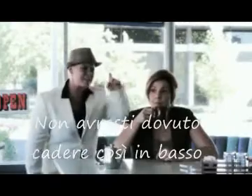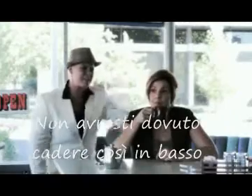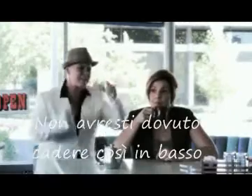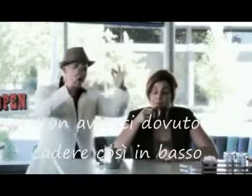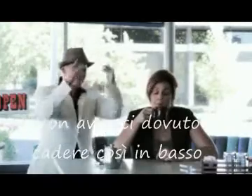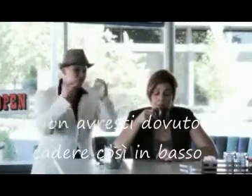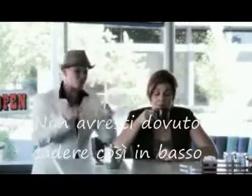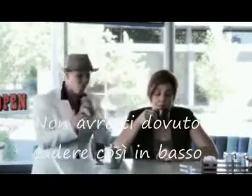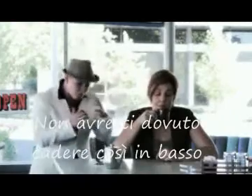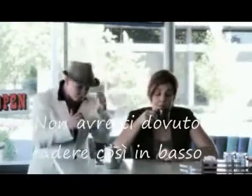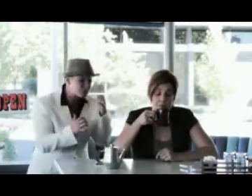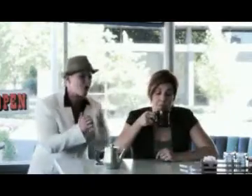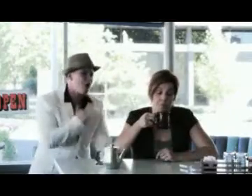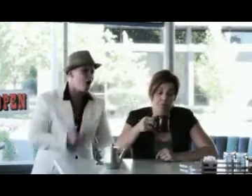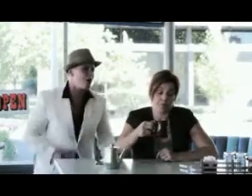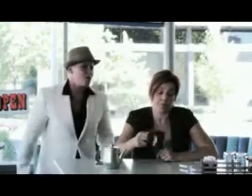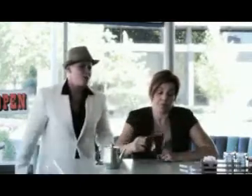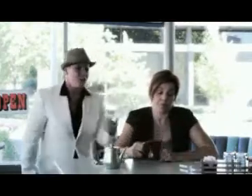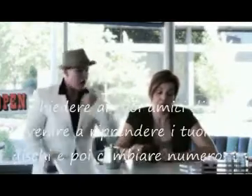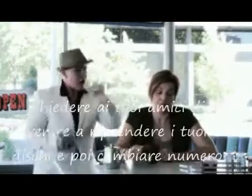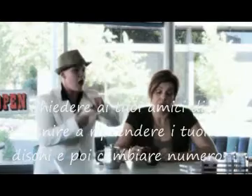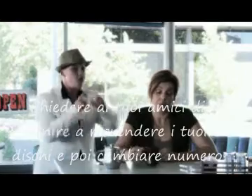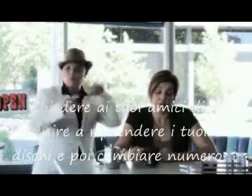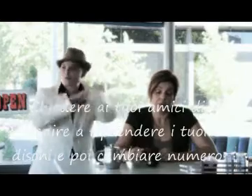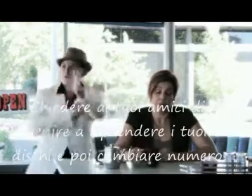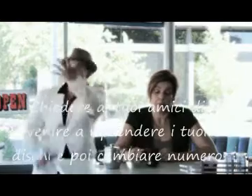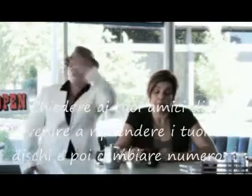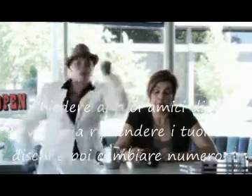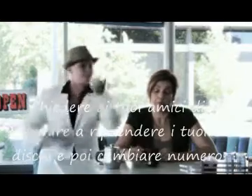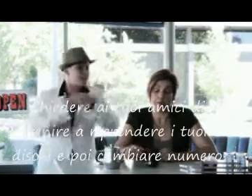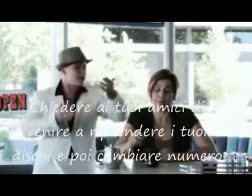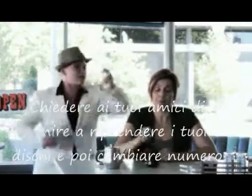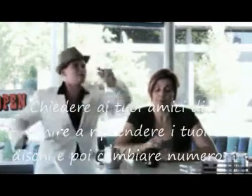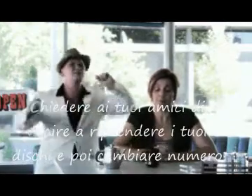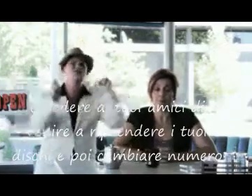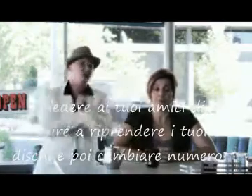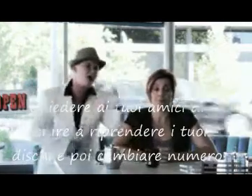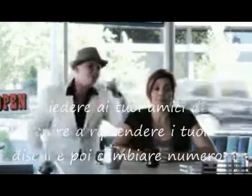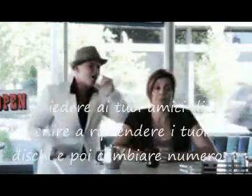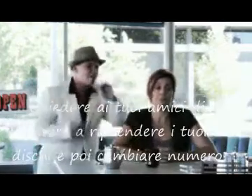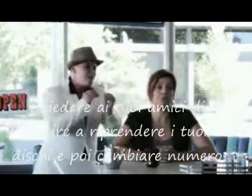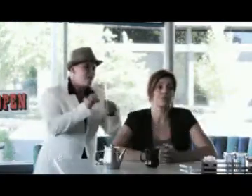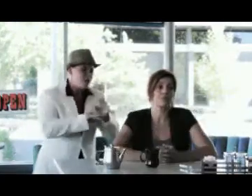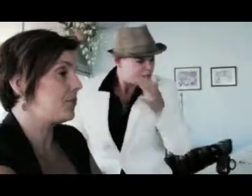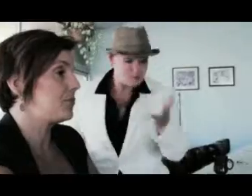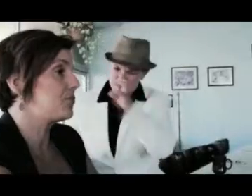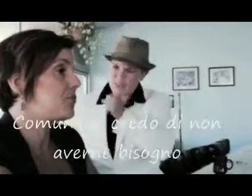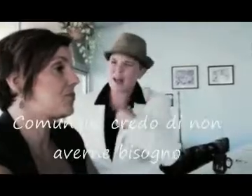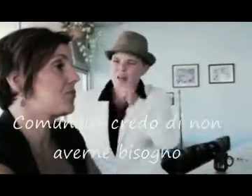you didn't have to stop so long Have your friends collect your records and then change your number You